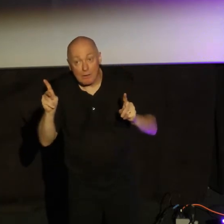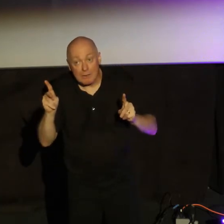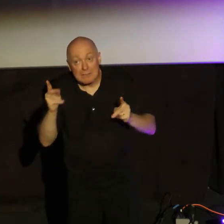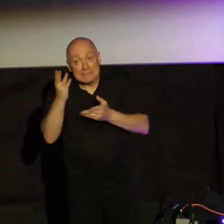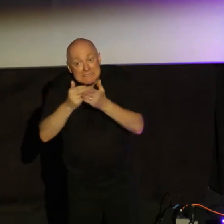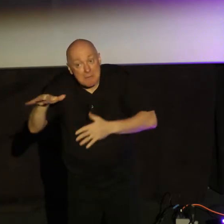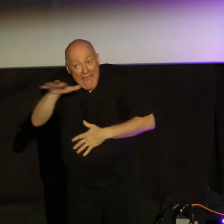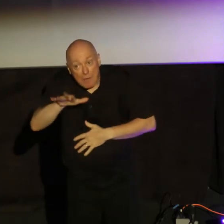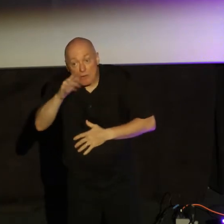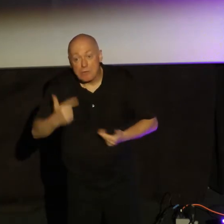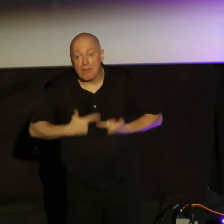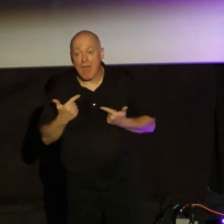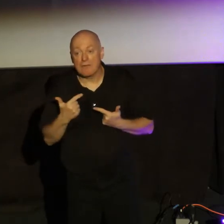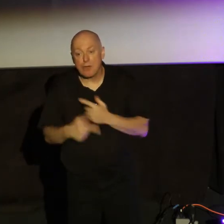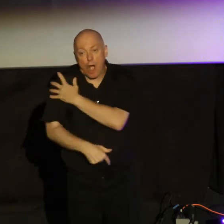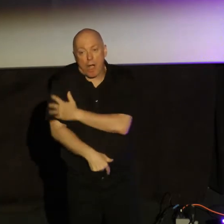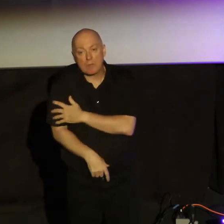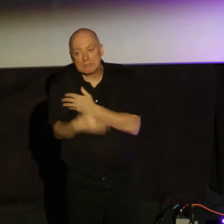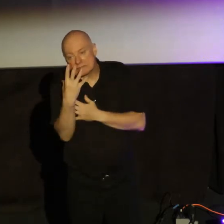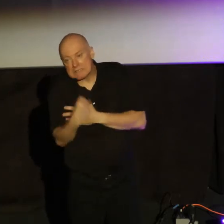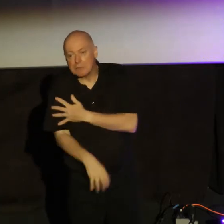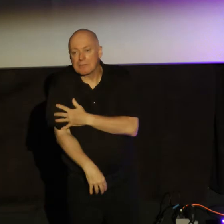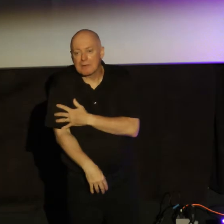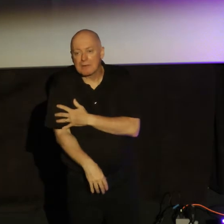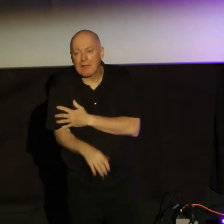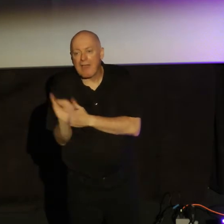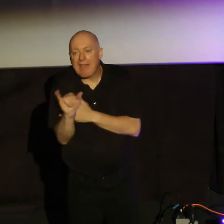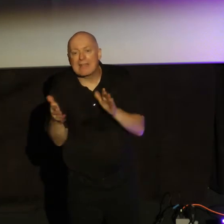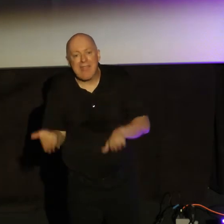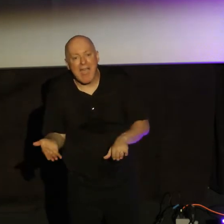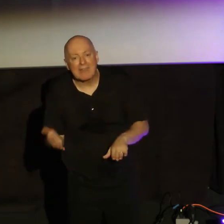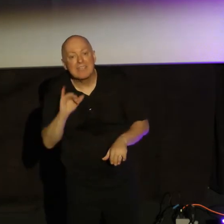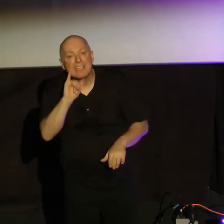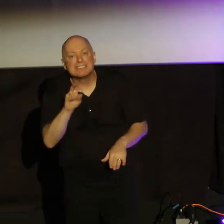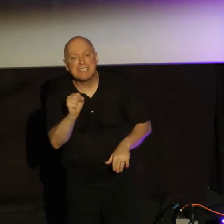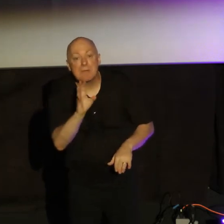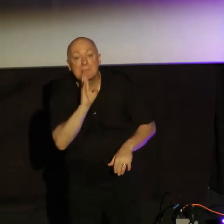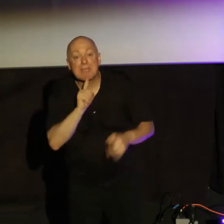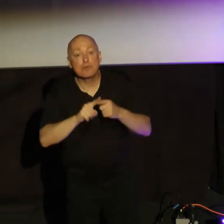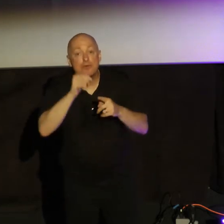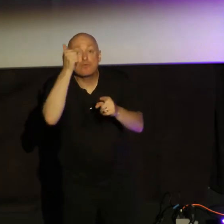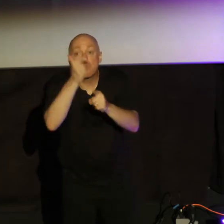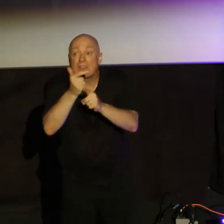where your arm's asleep, where it's as if you are dead. And James is speaking to the brothers, and he's saying, so.